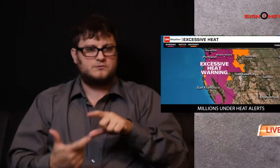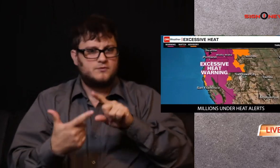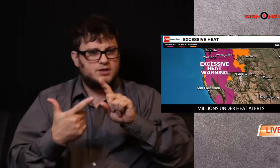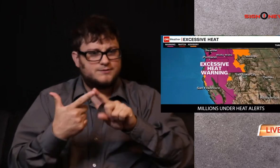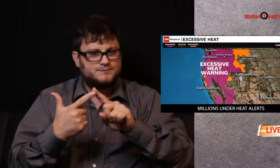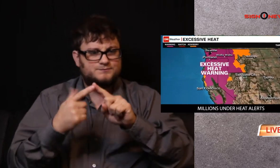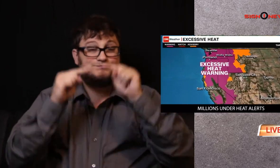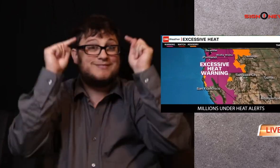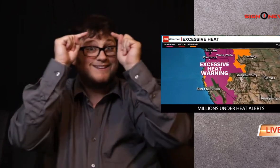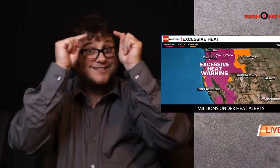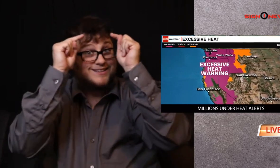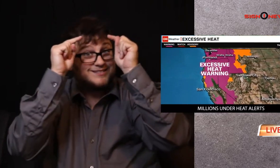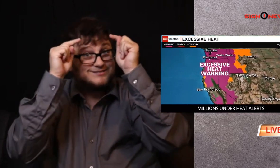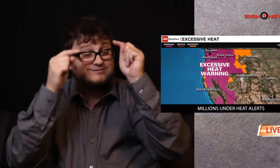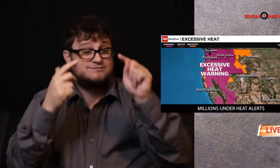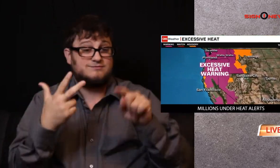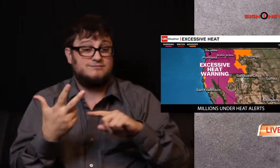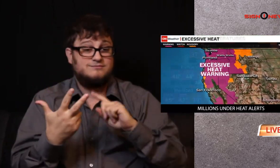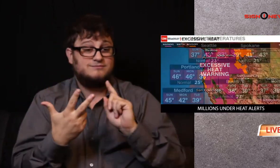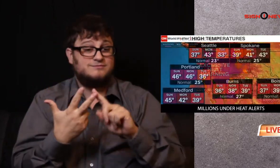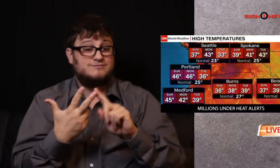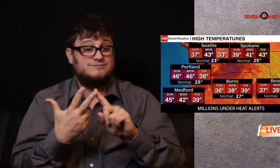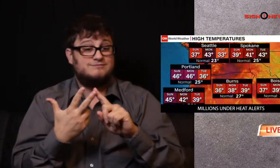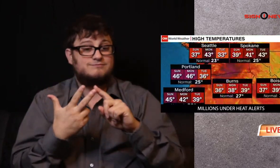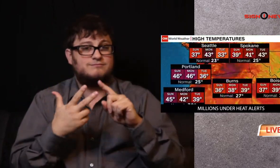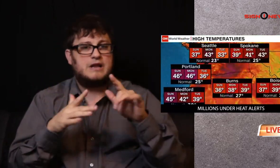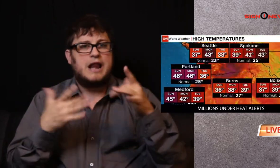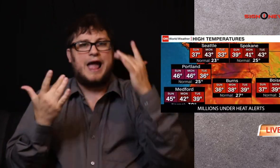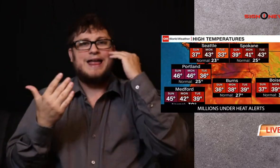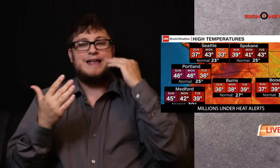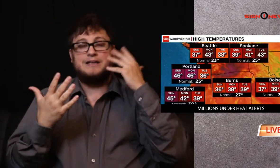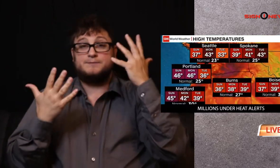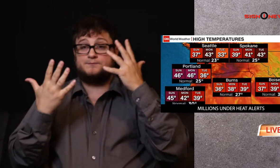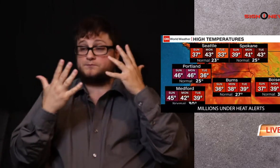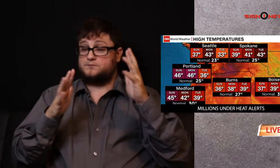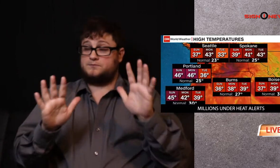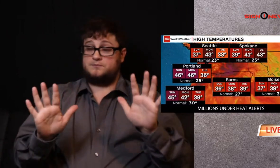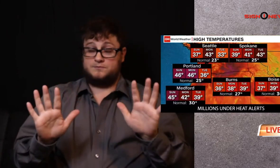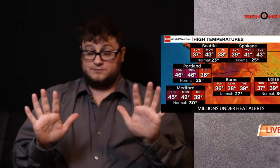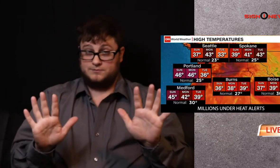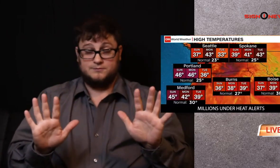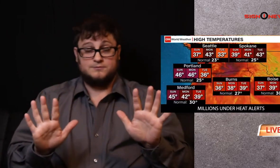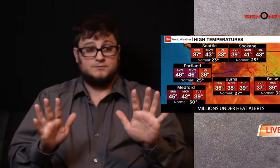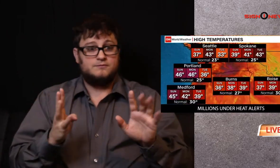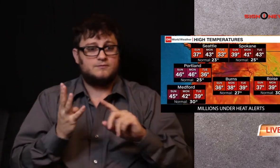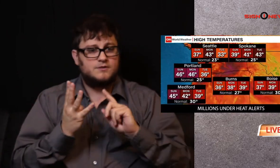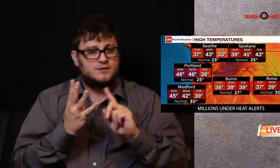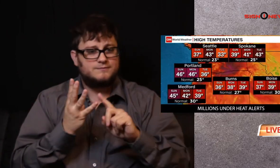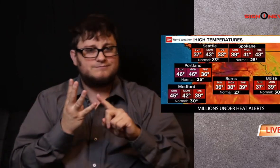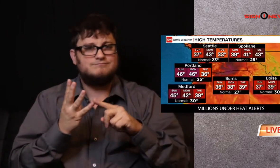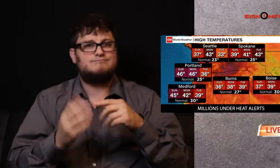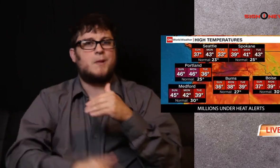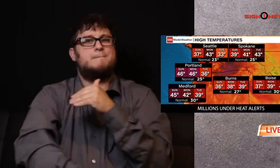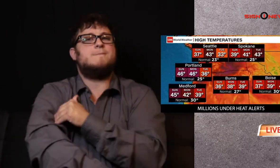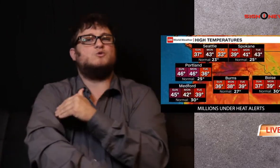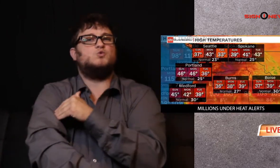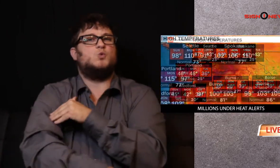Those signs include nausea, headaches, lightheadedness, and muscle